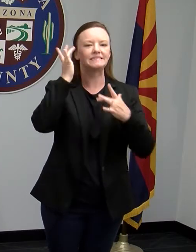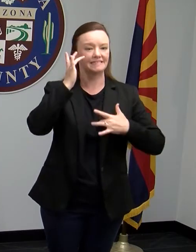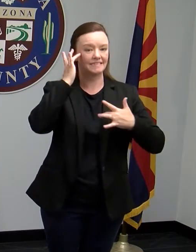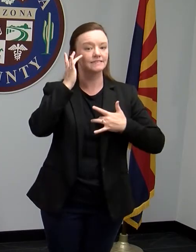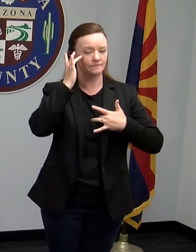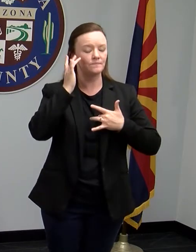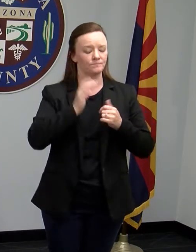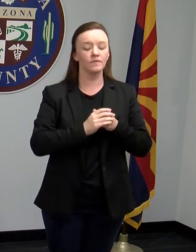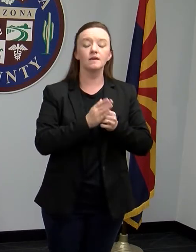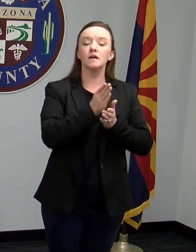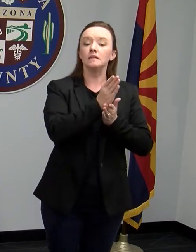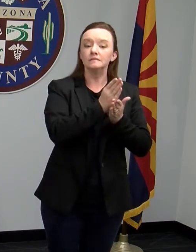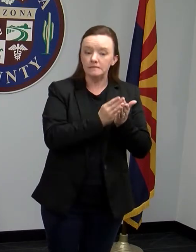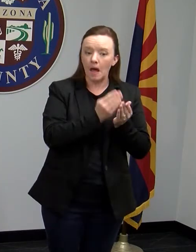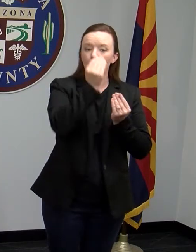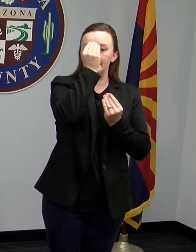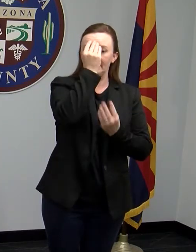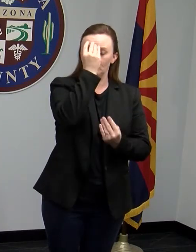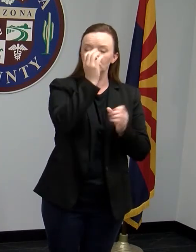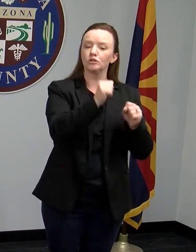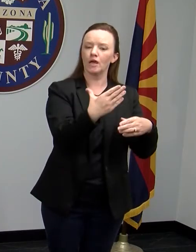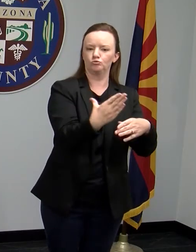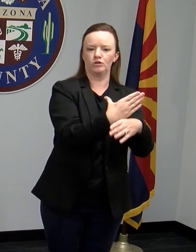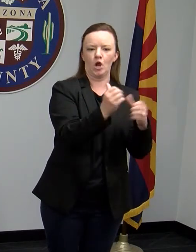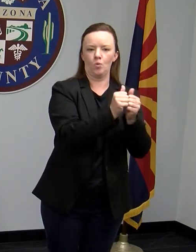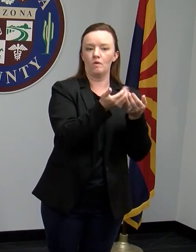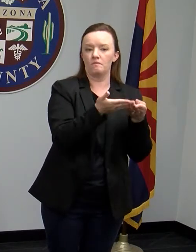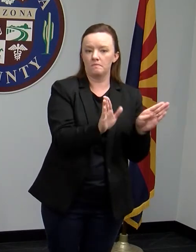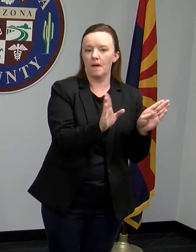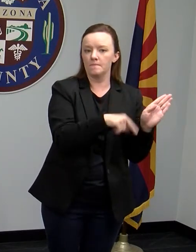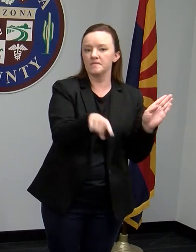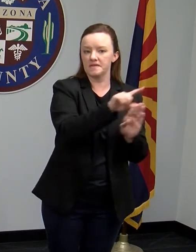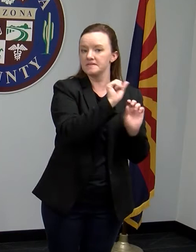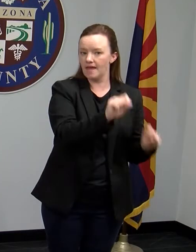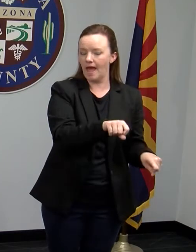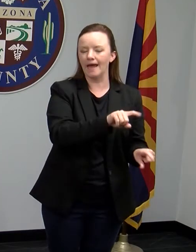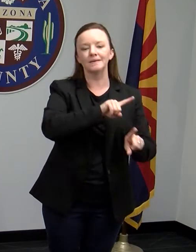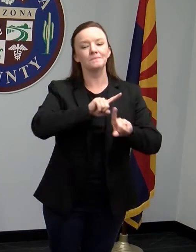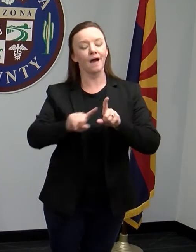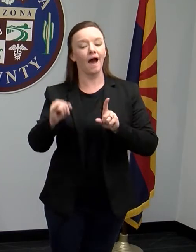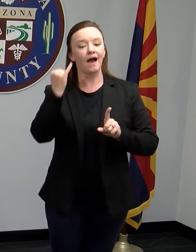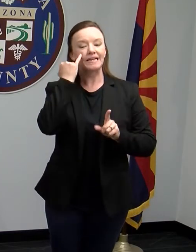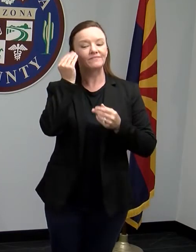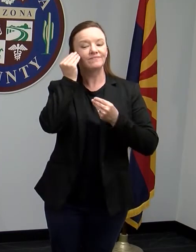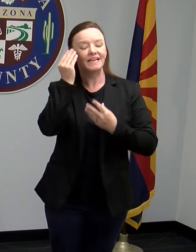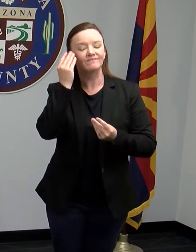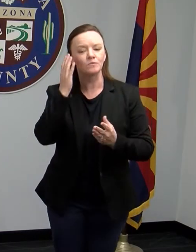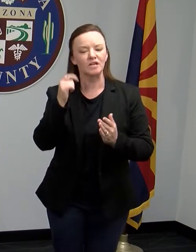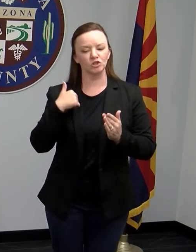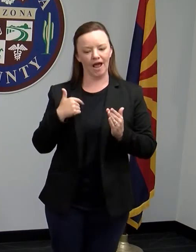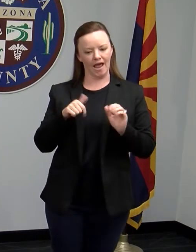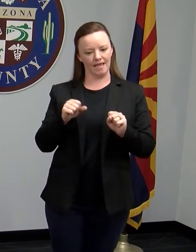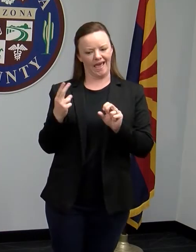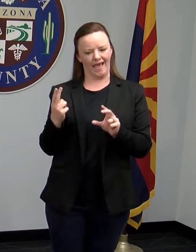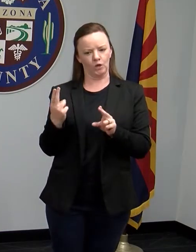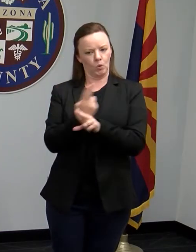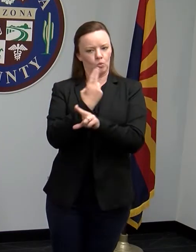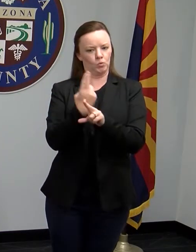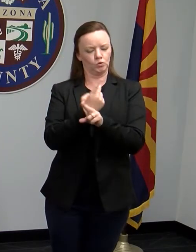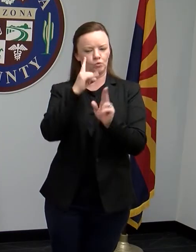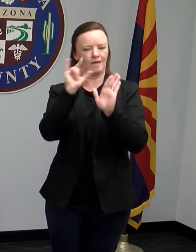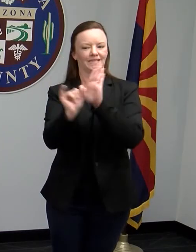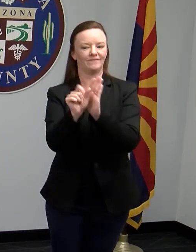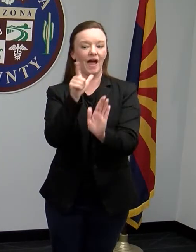information can be released to the public, but information that can be used to identify an individual, like their